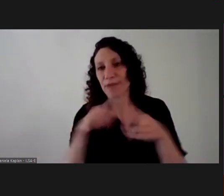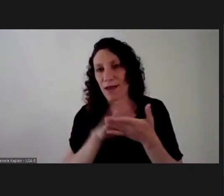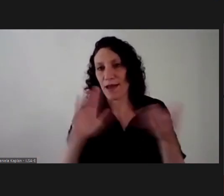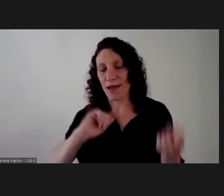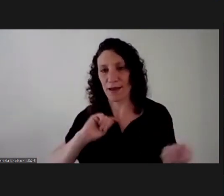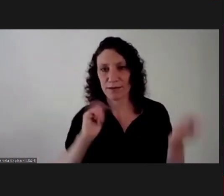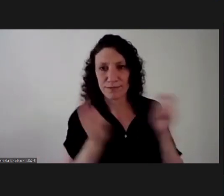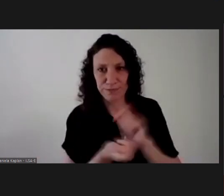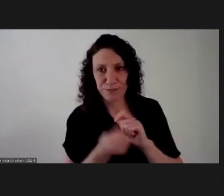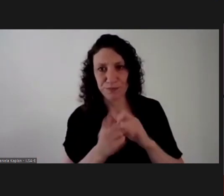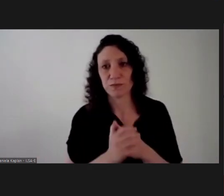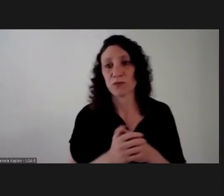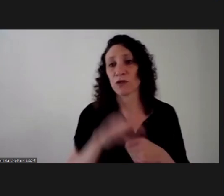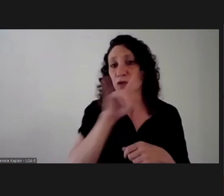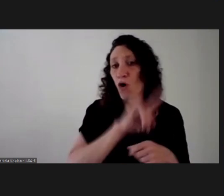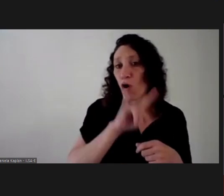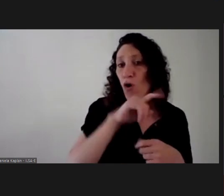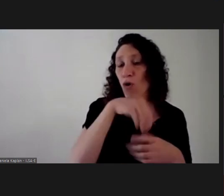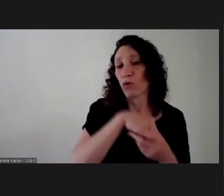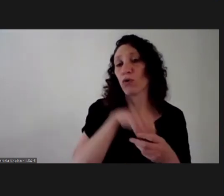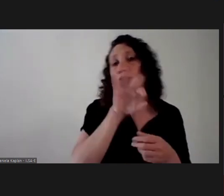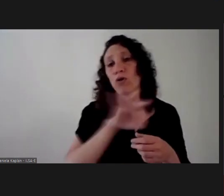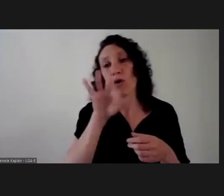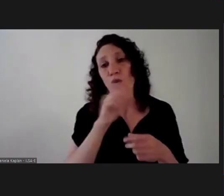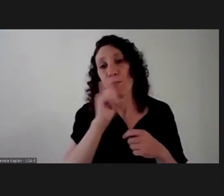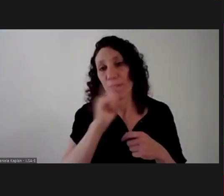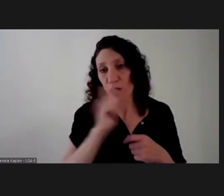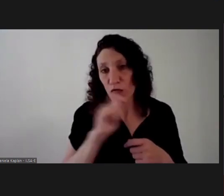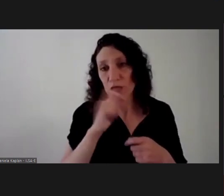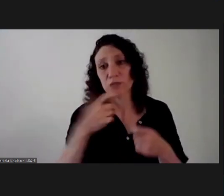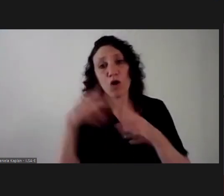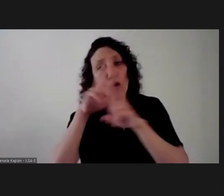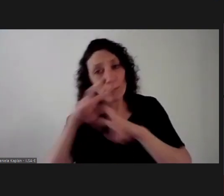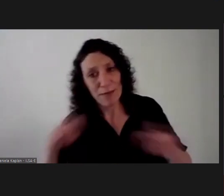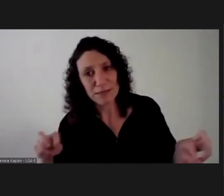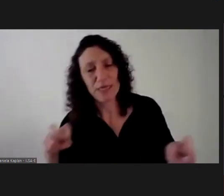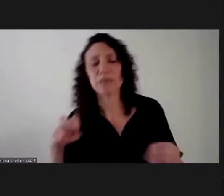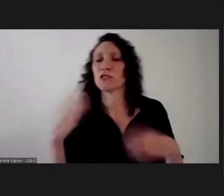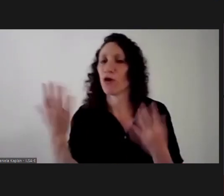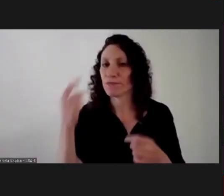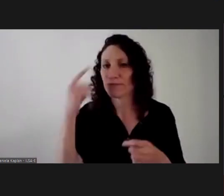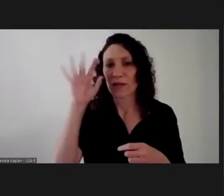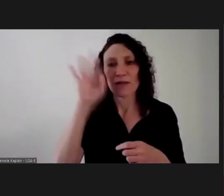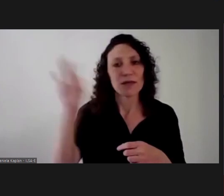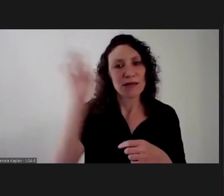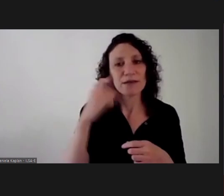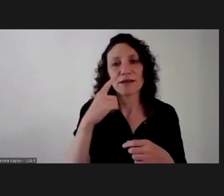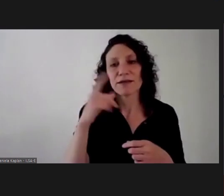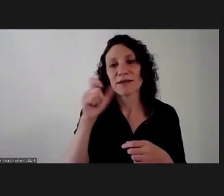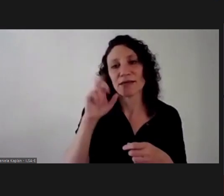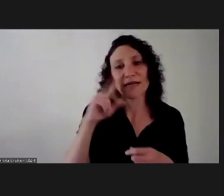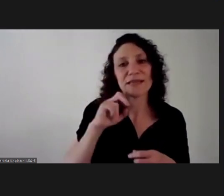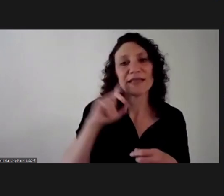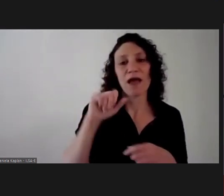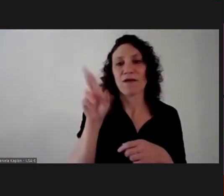from the academy to journalism. When we cover the film. When this and two papers, the